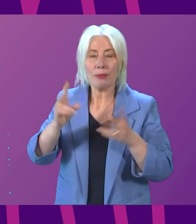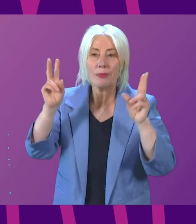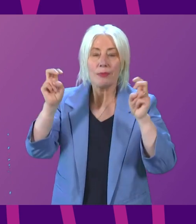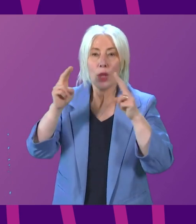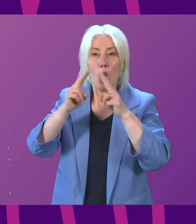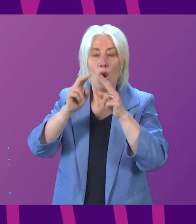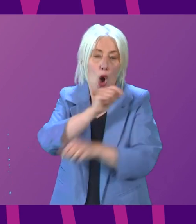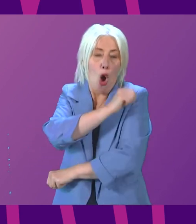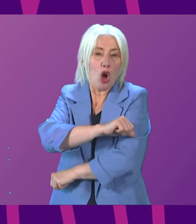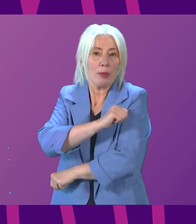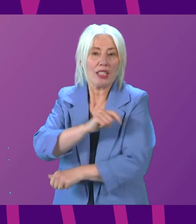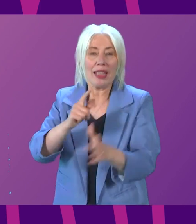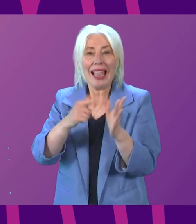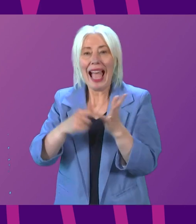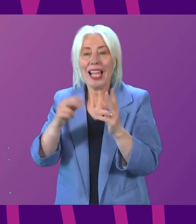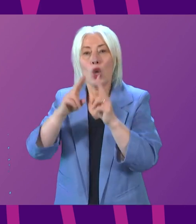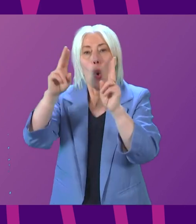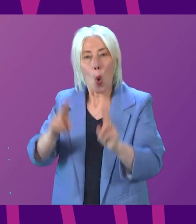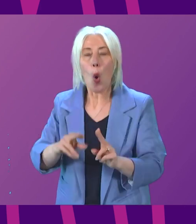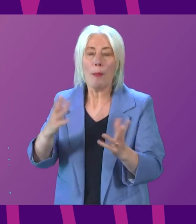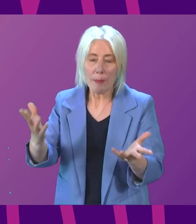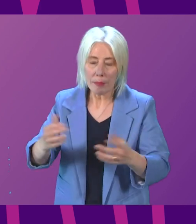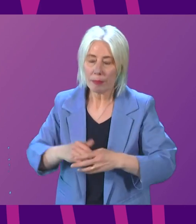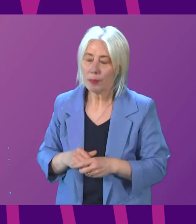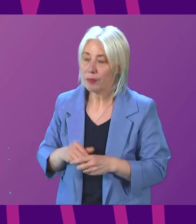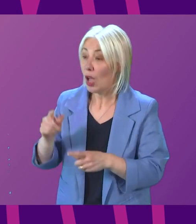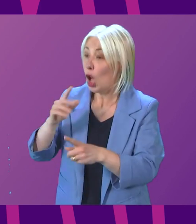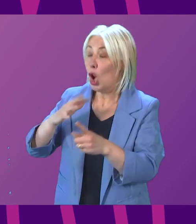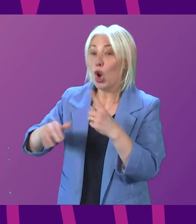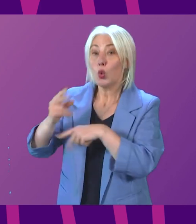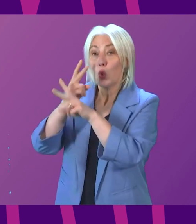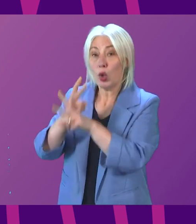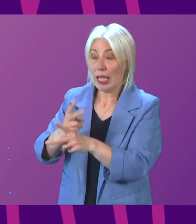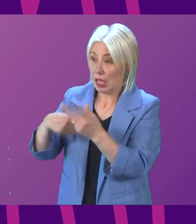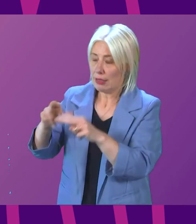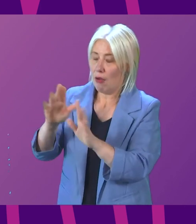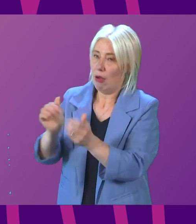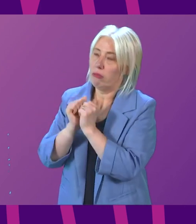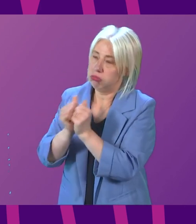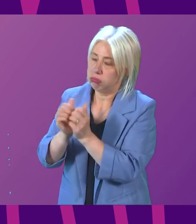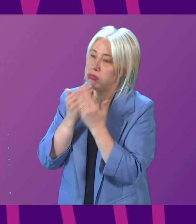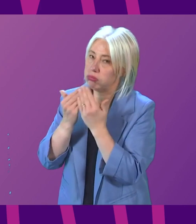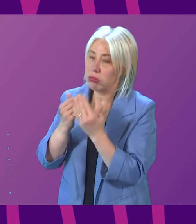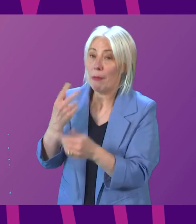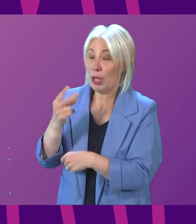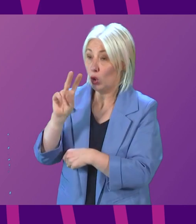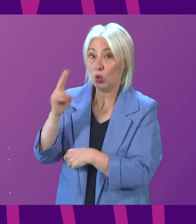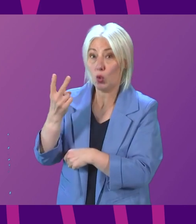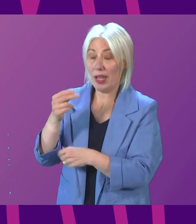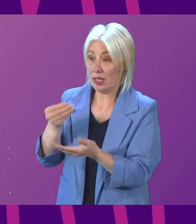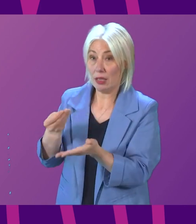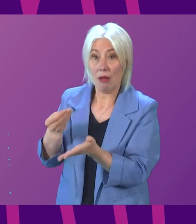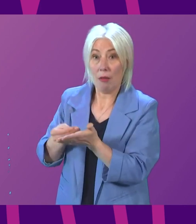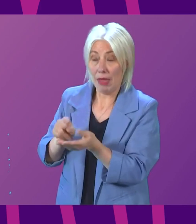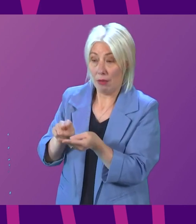home, for example. In terms of the social care workforce, to whom we owe an enormous debt of gratitude, there have been two pay increases for the social